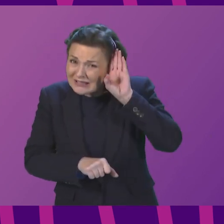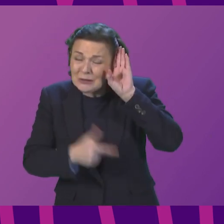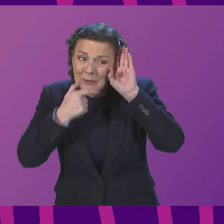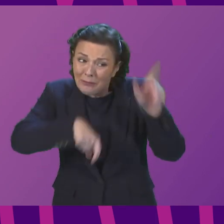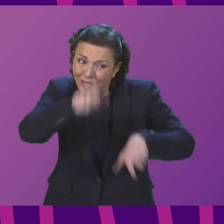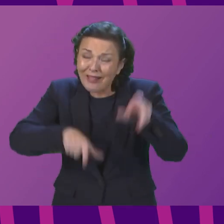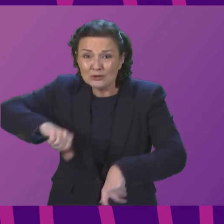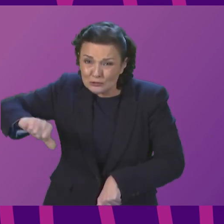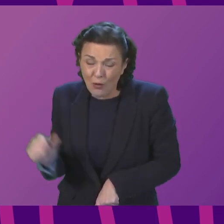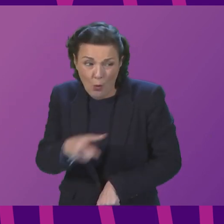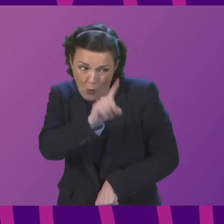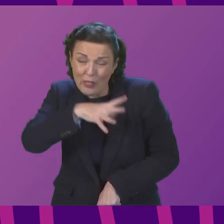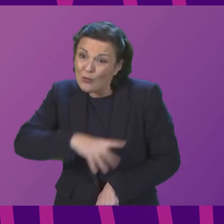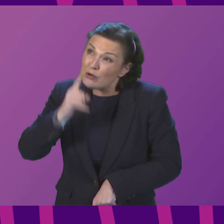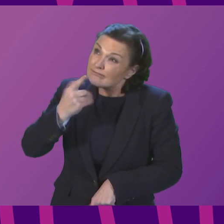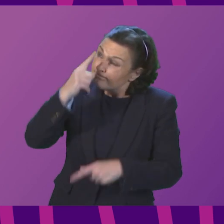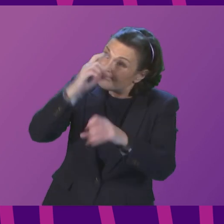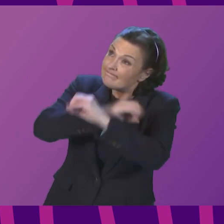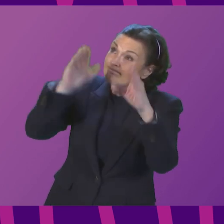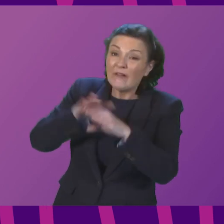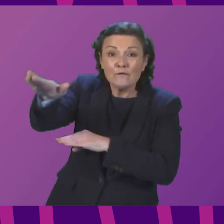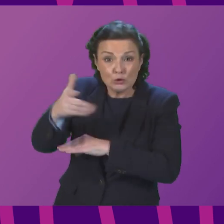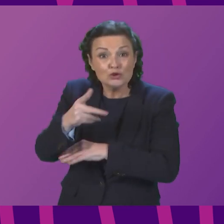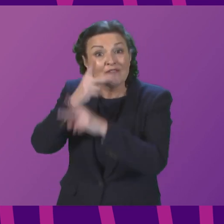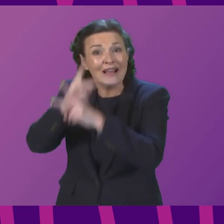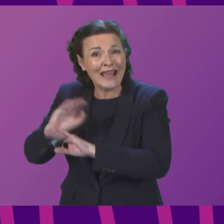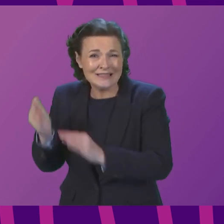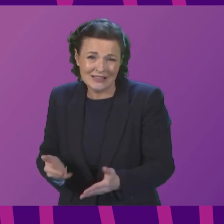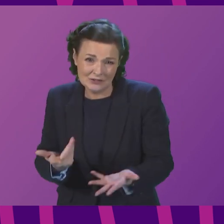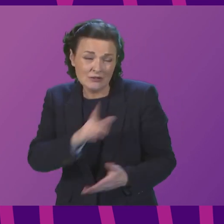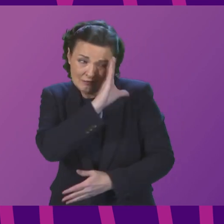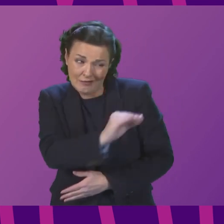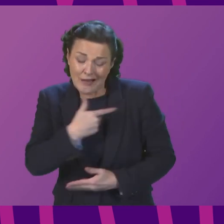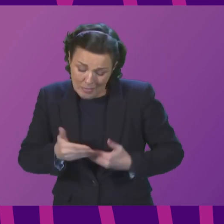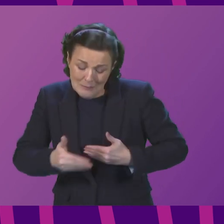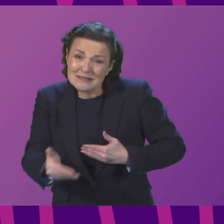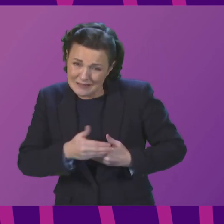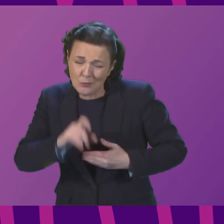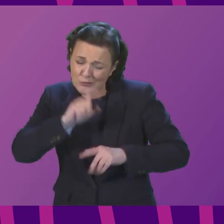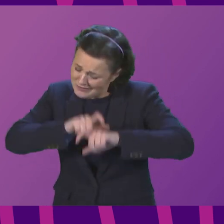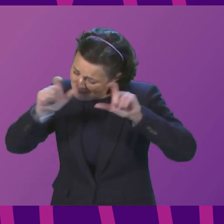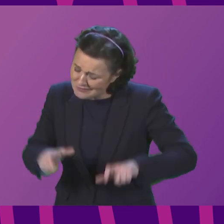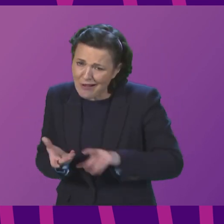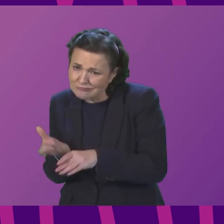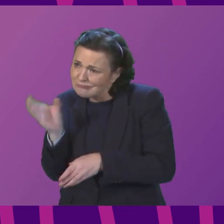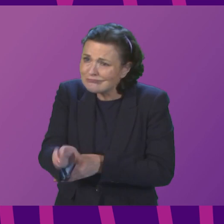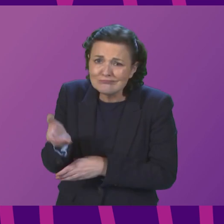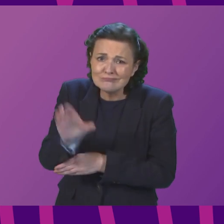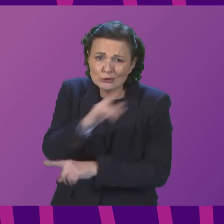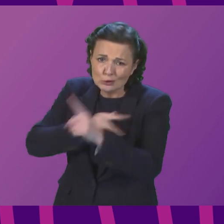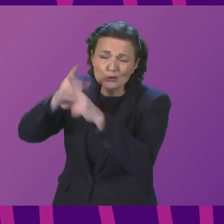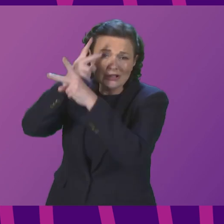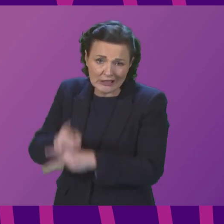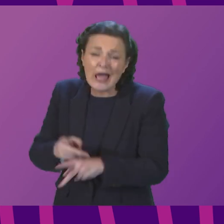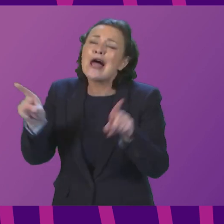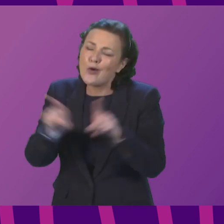future of a care service and reflect on that. of course, in the meantime, we will get on with increasing investment in social care and also